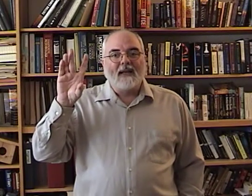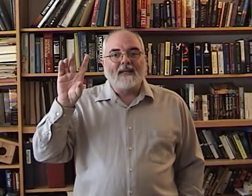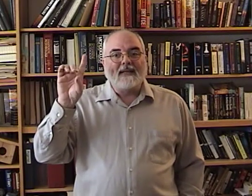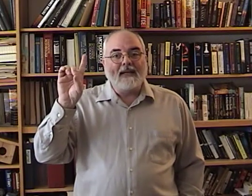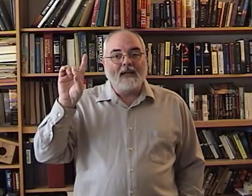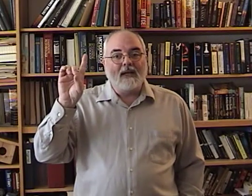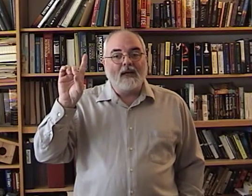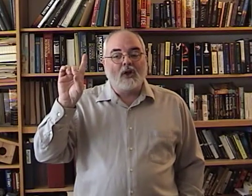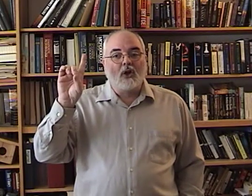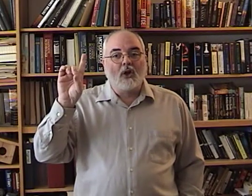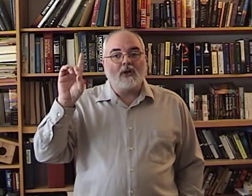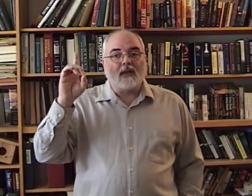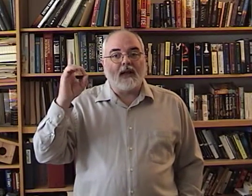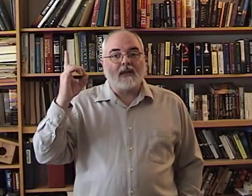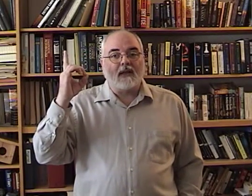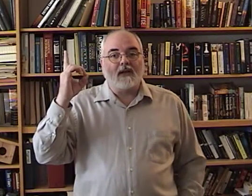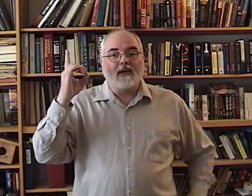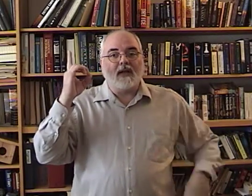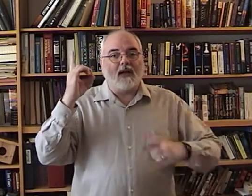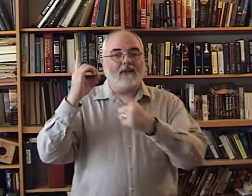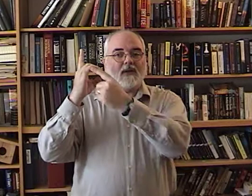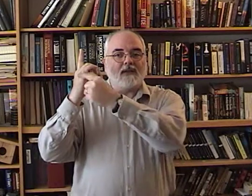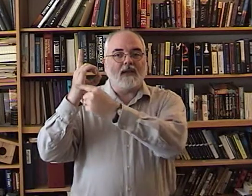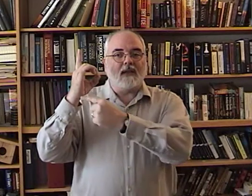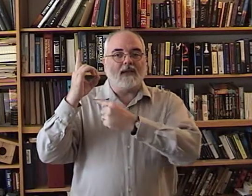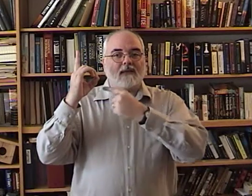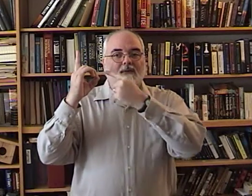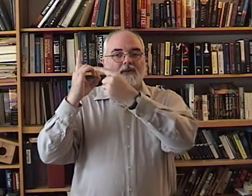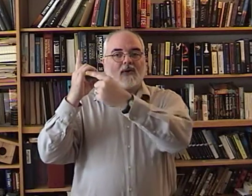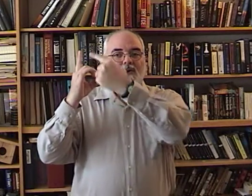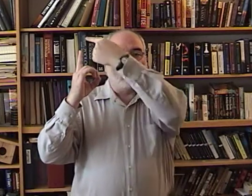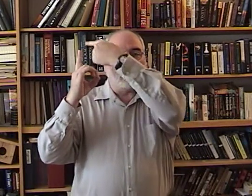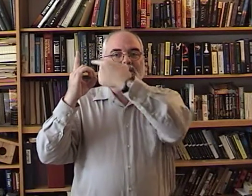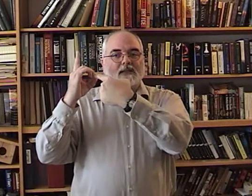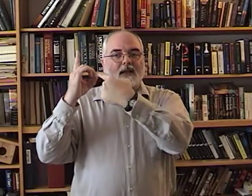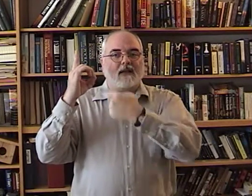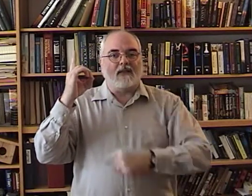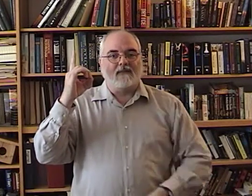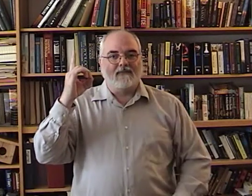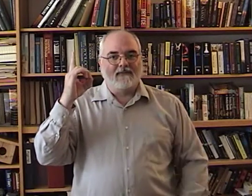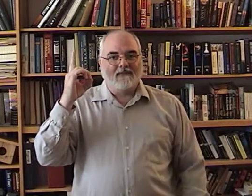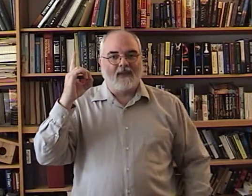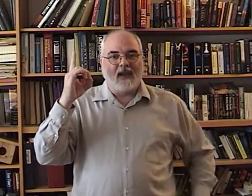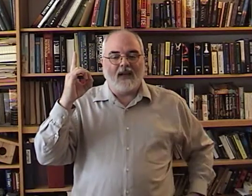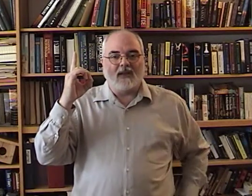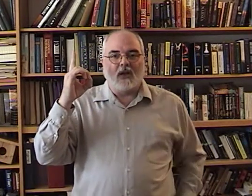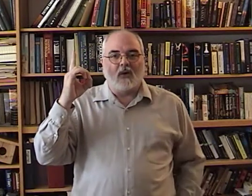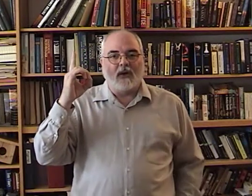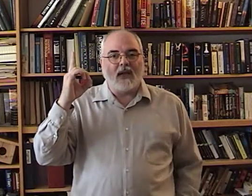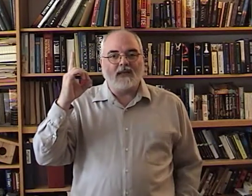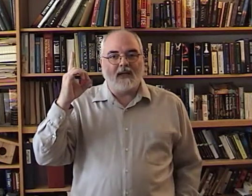D looks like the letter D, if you see the circle and the stick. Add to the lowercase d.